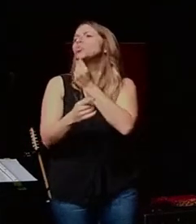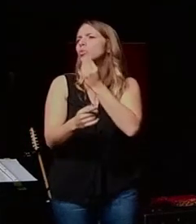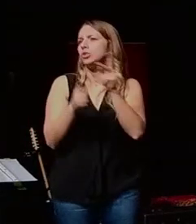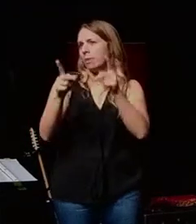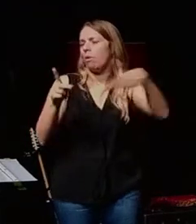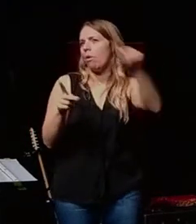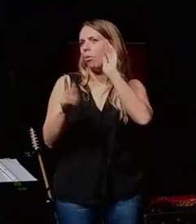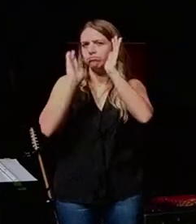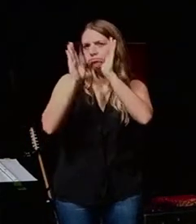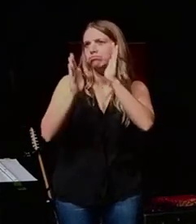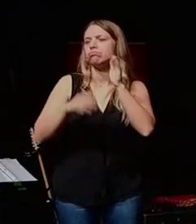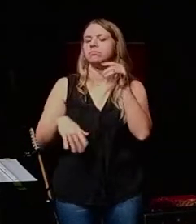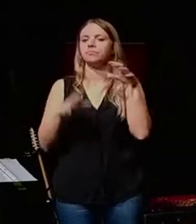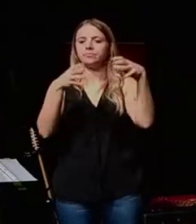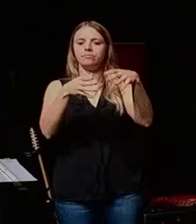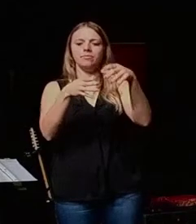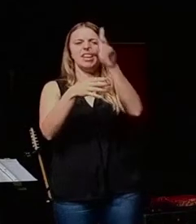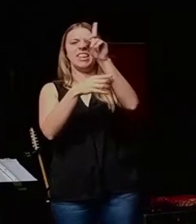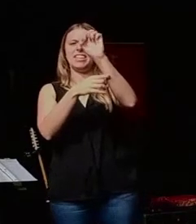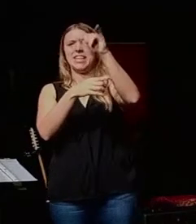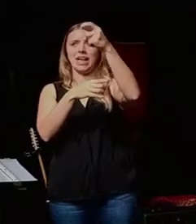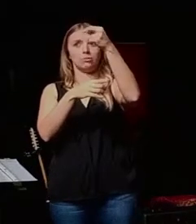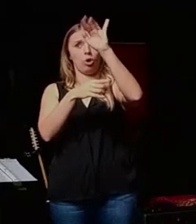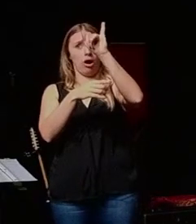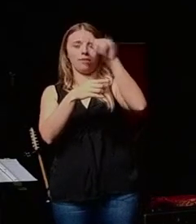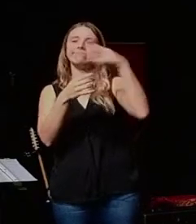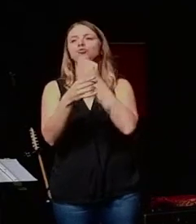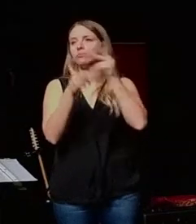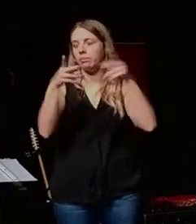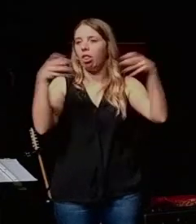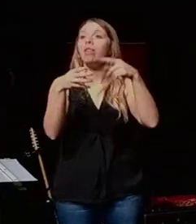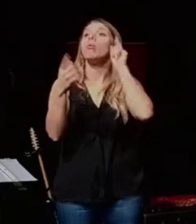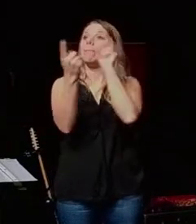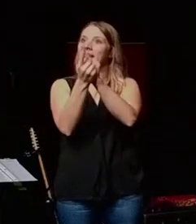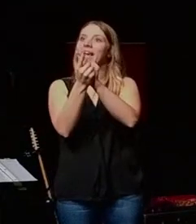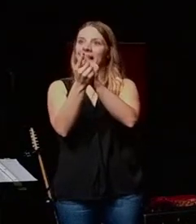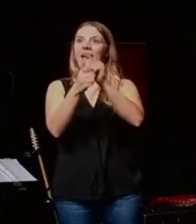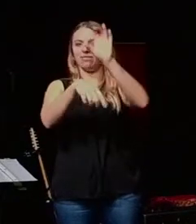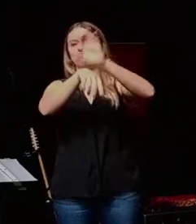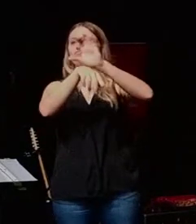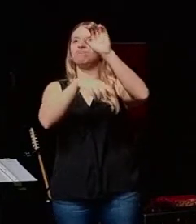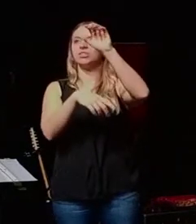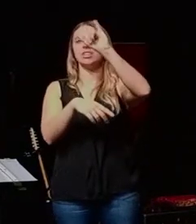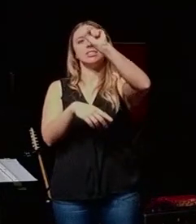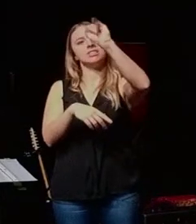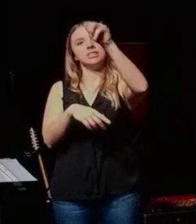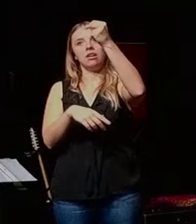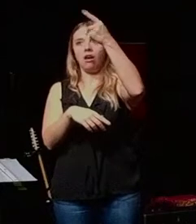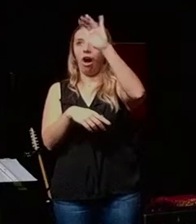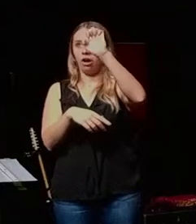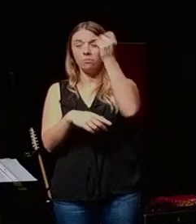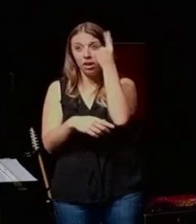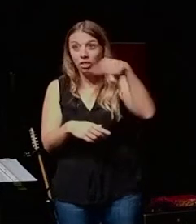the diaspora, what they call a diaspora. And the diaspora would mean, would meet at a synagogue. So, he would look for a synagogue. And in this case, there was